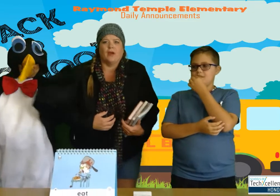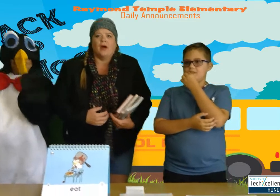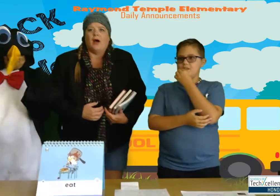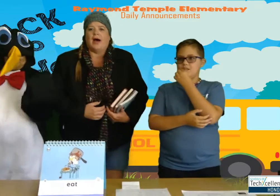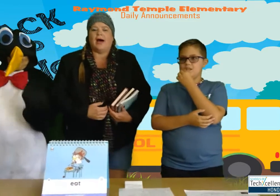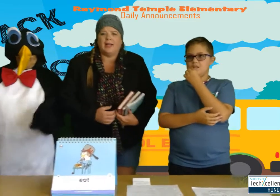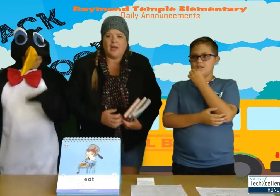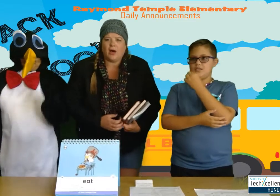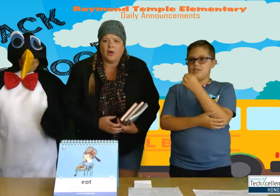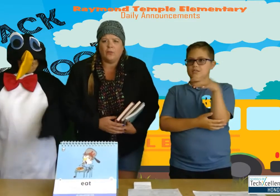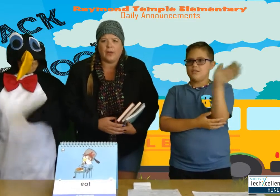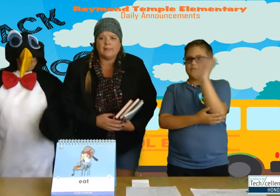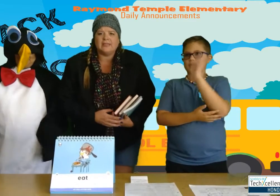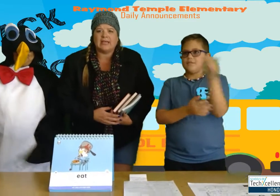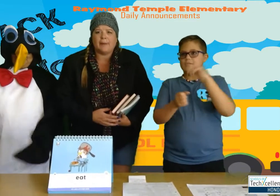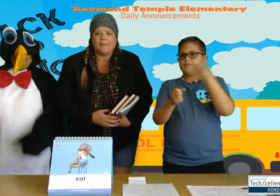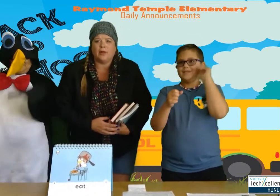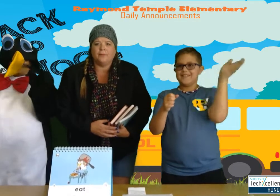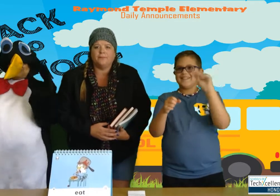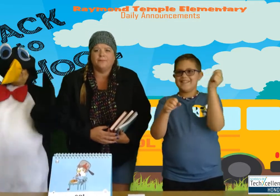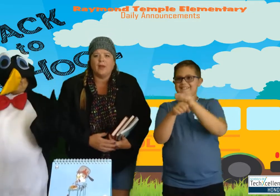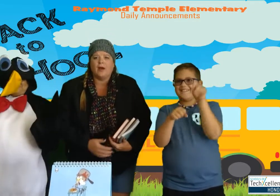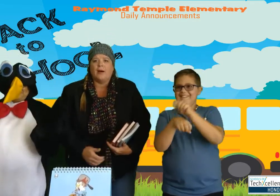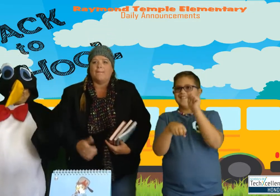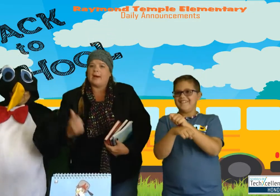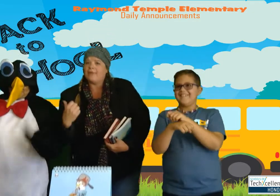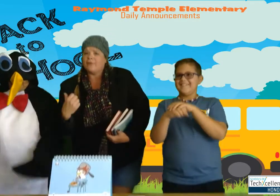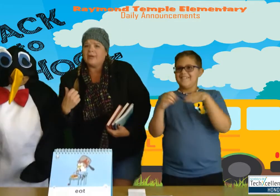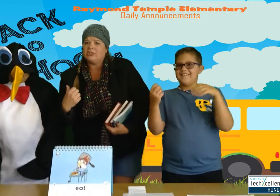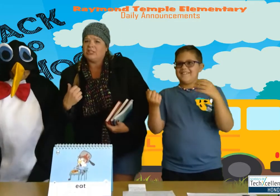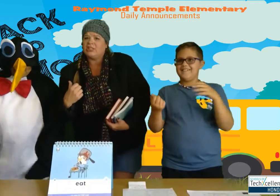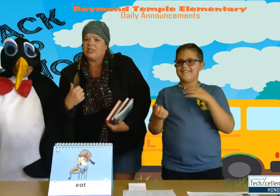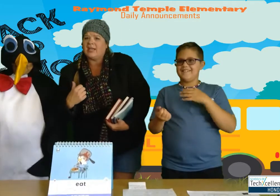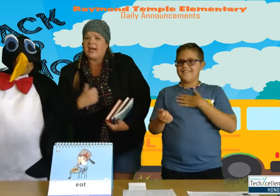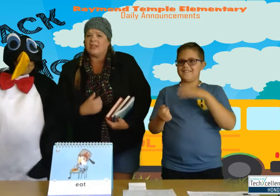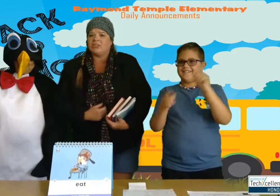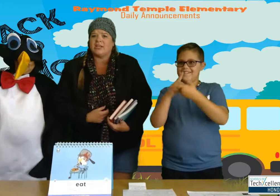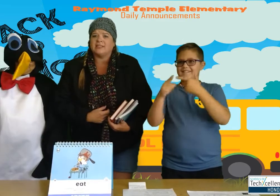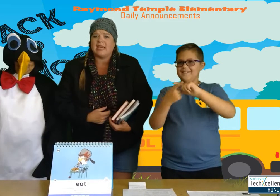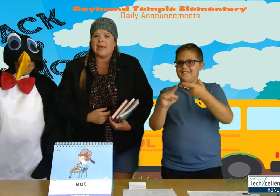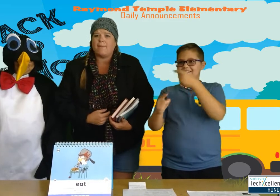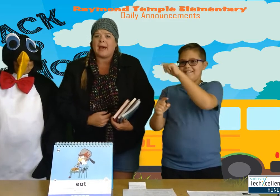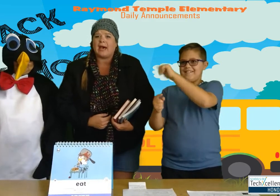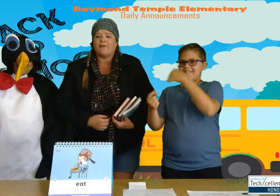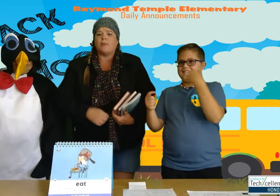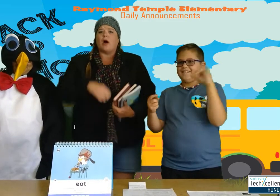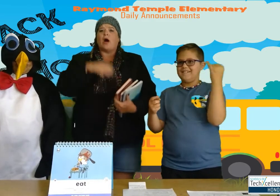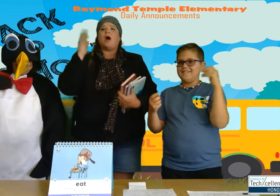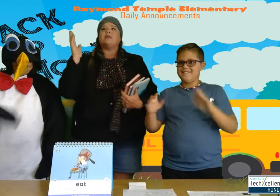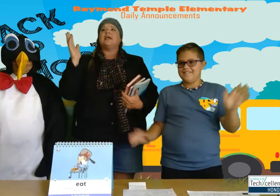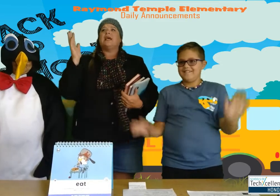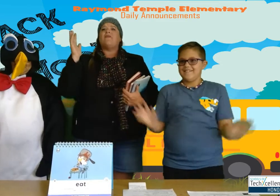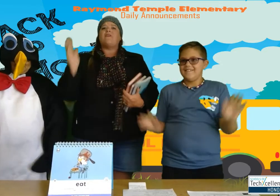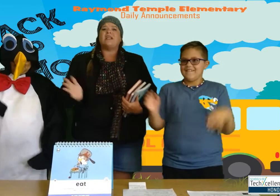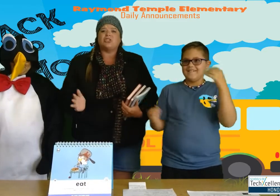Hello Raymond Temple. My friend Gigi and I just came back from our arctic adventure.